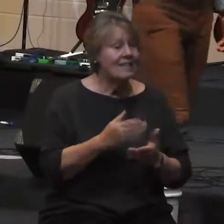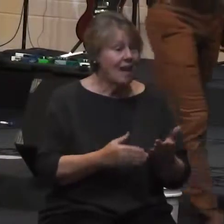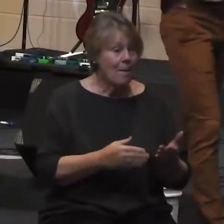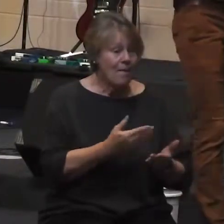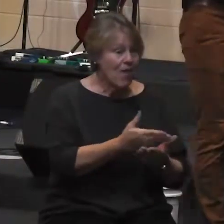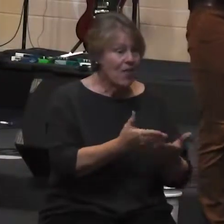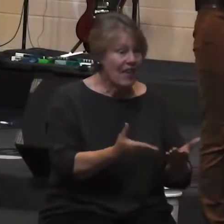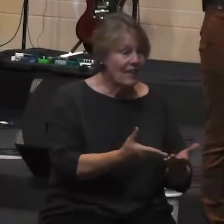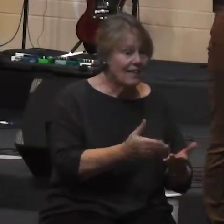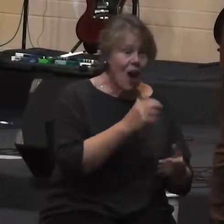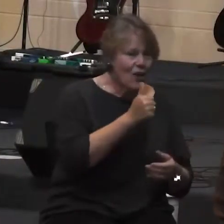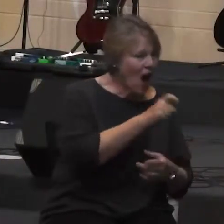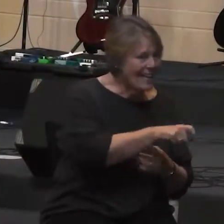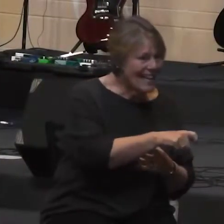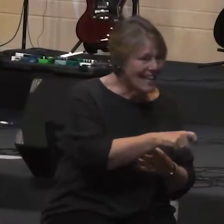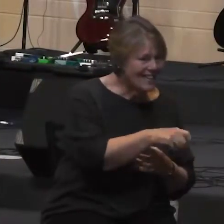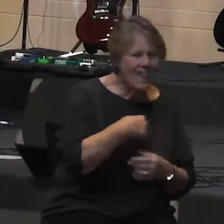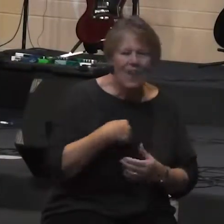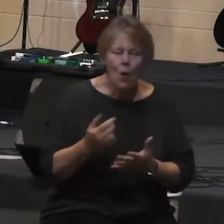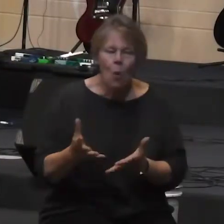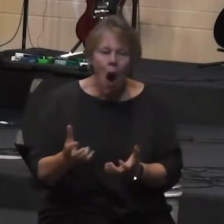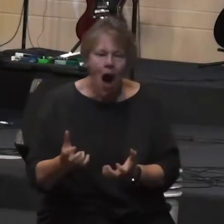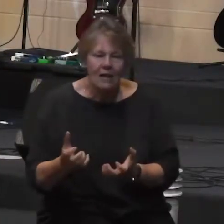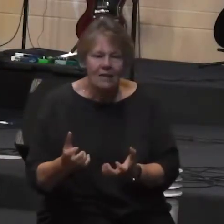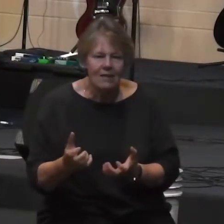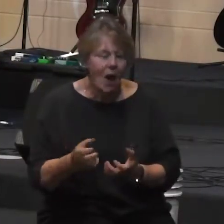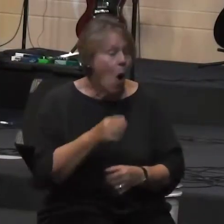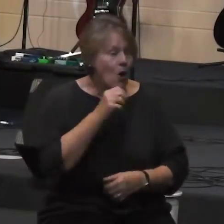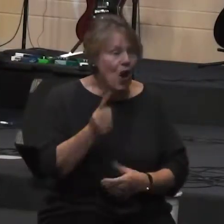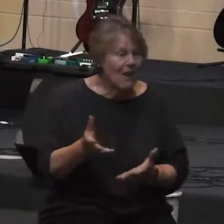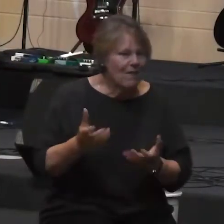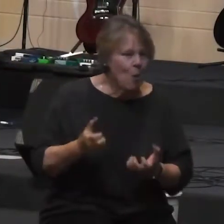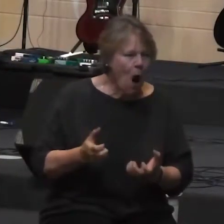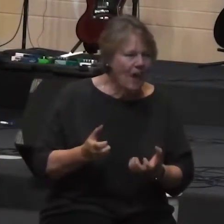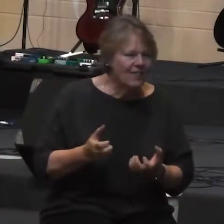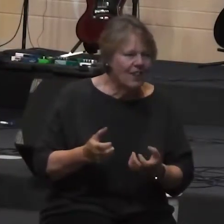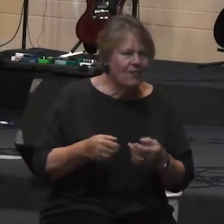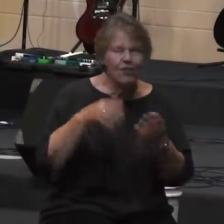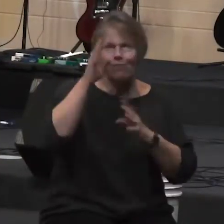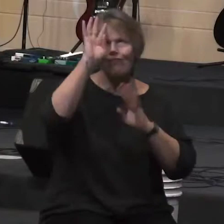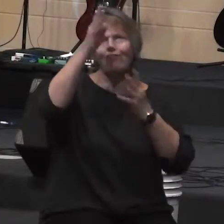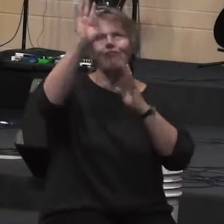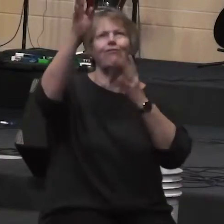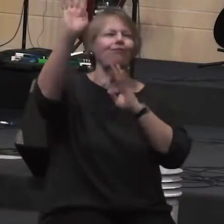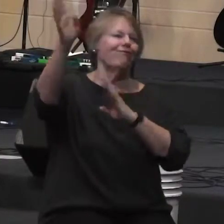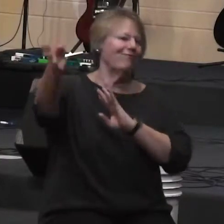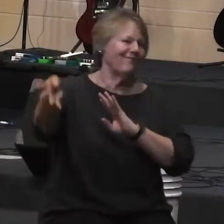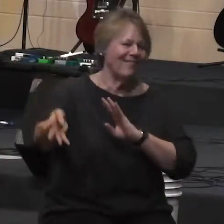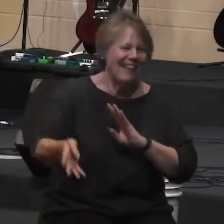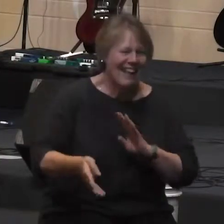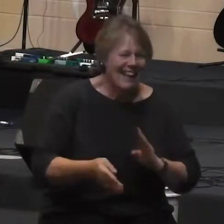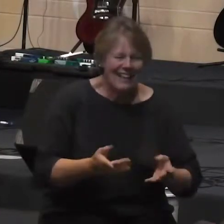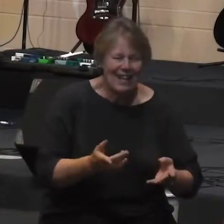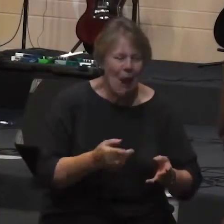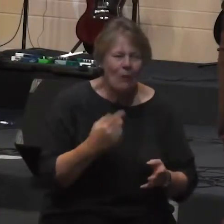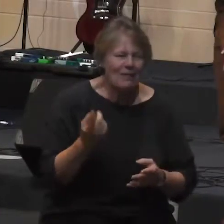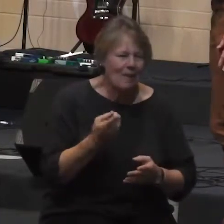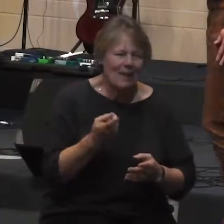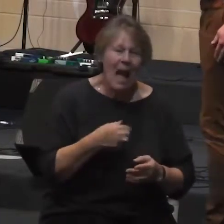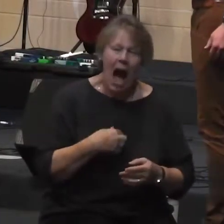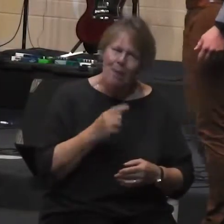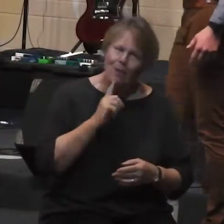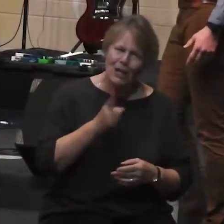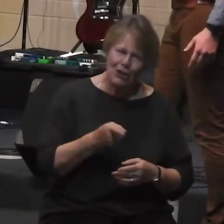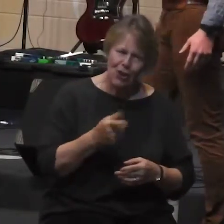things aren't even wants. They're pipe dreams. They're wild impossibilities. I'm just pretty sure that this friend who